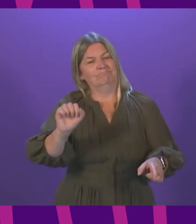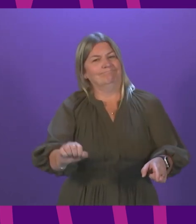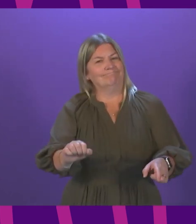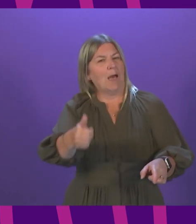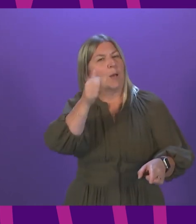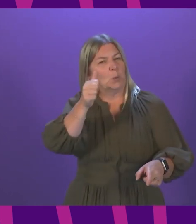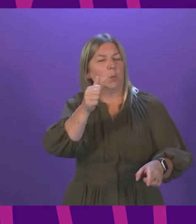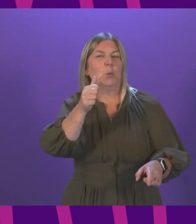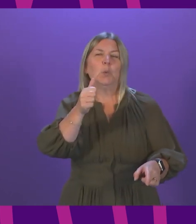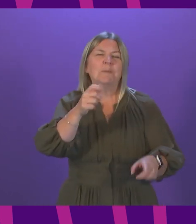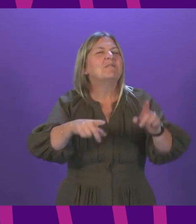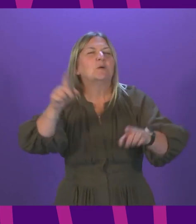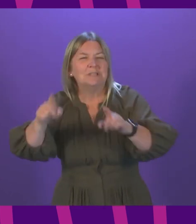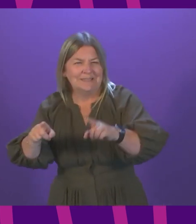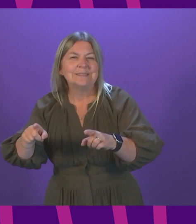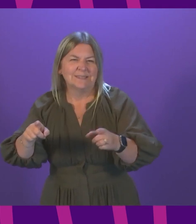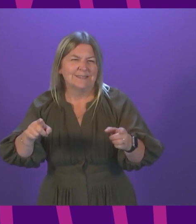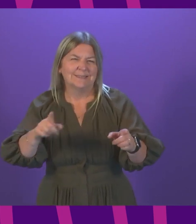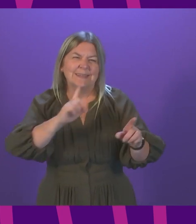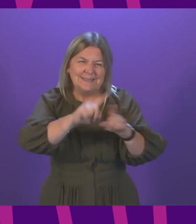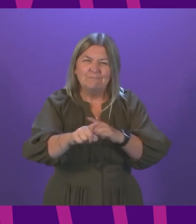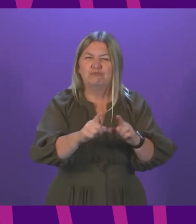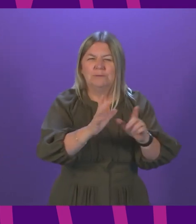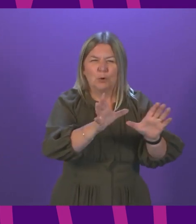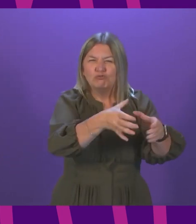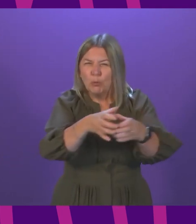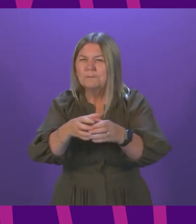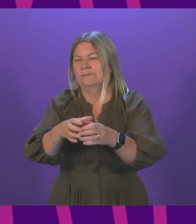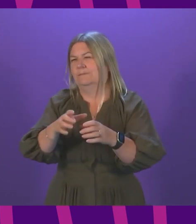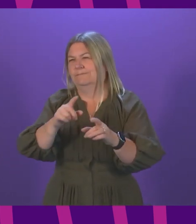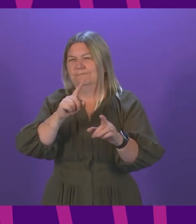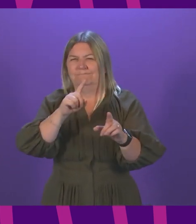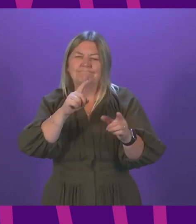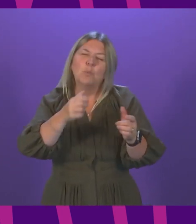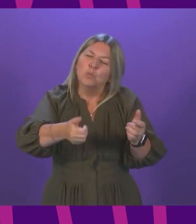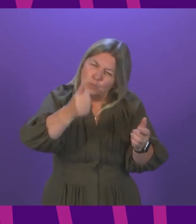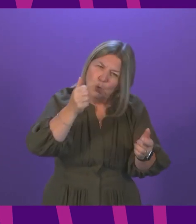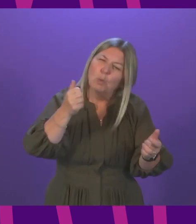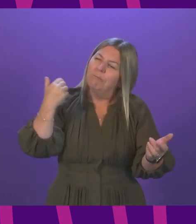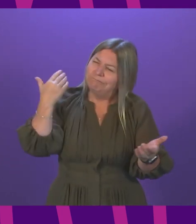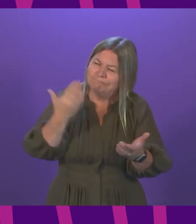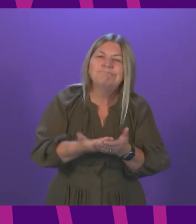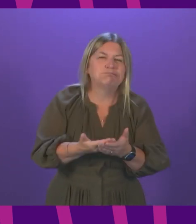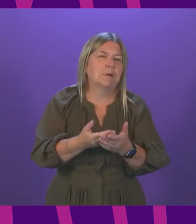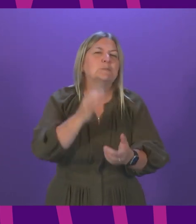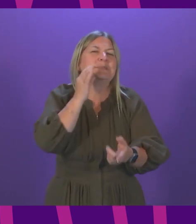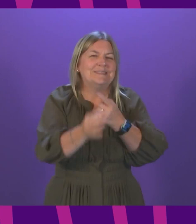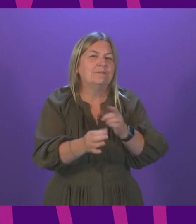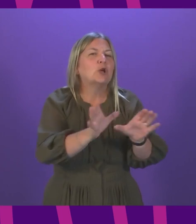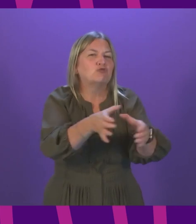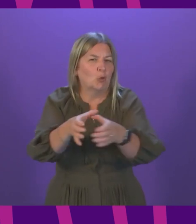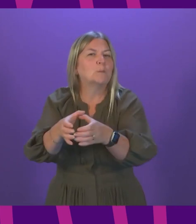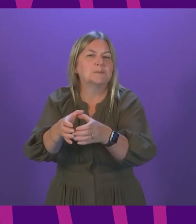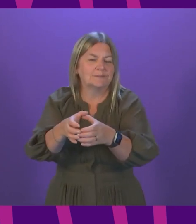uptake rates vary between different groups and we have known all along that we need to target particular groups to get